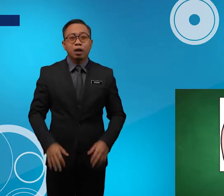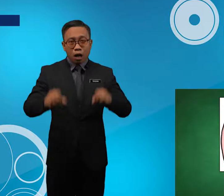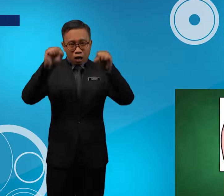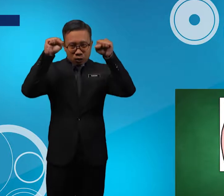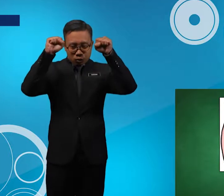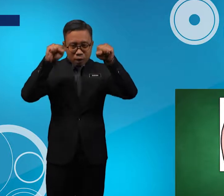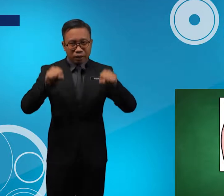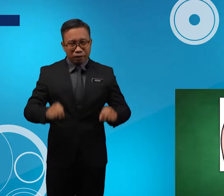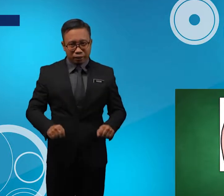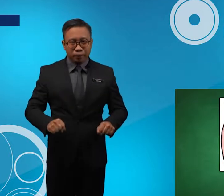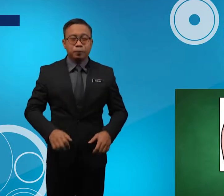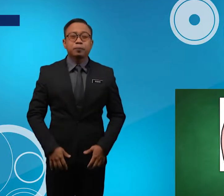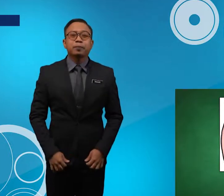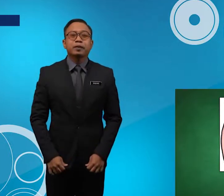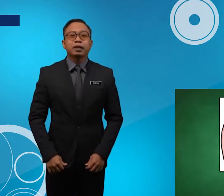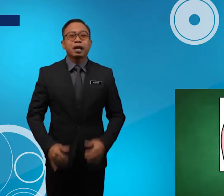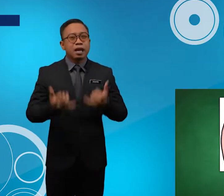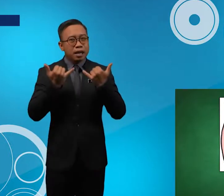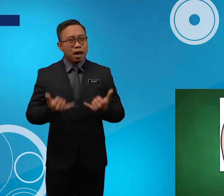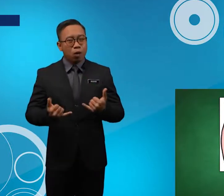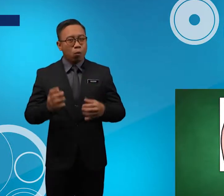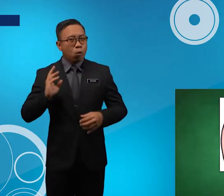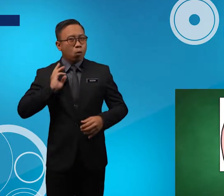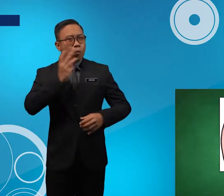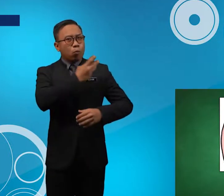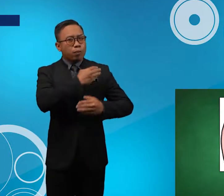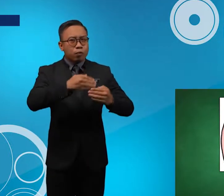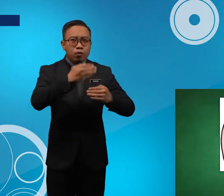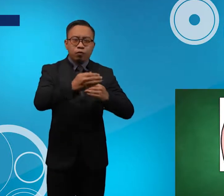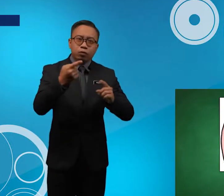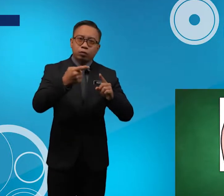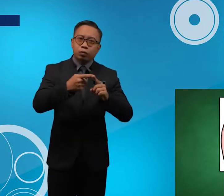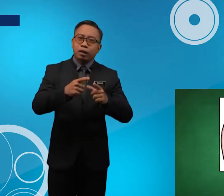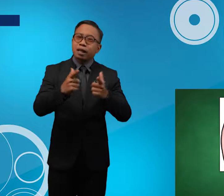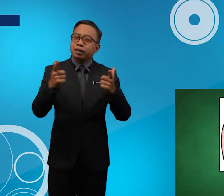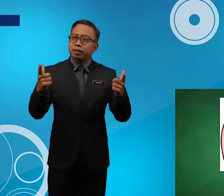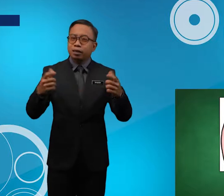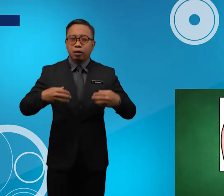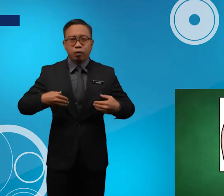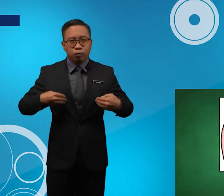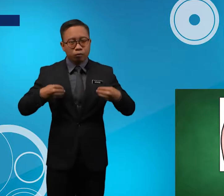Sweater Now We move to another Clothes